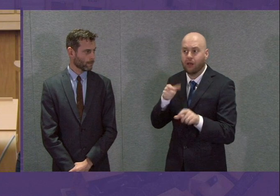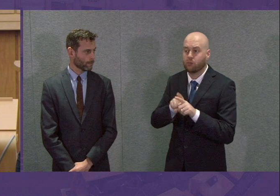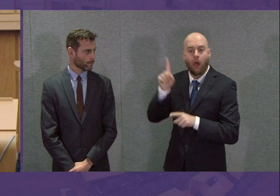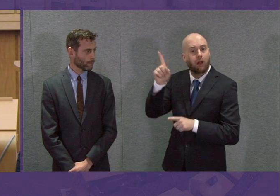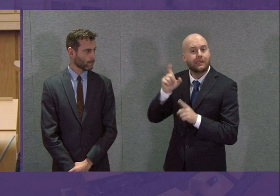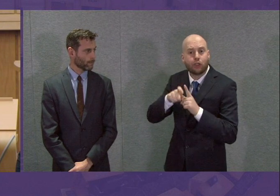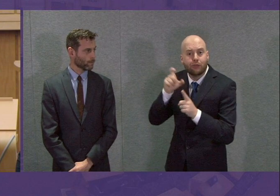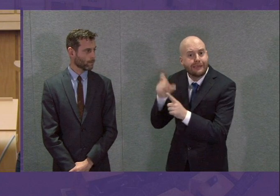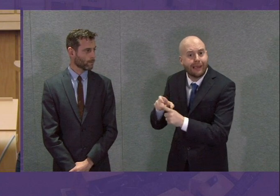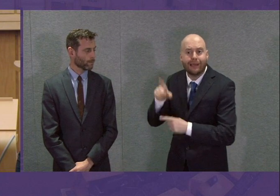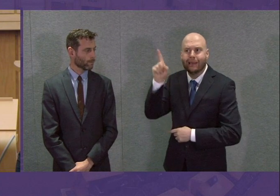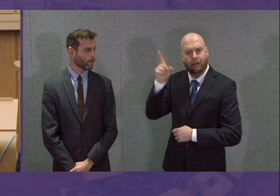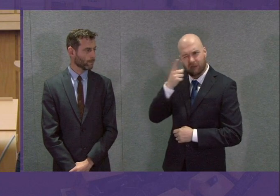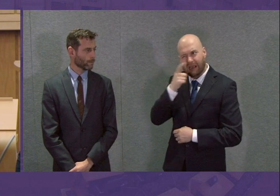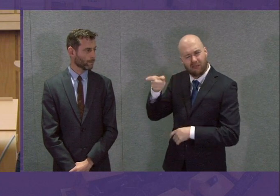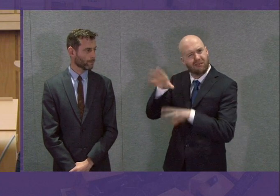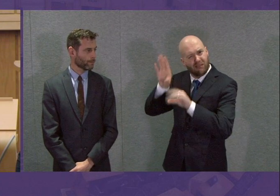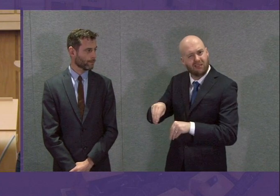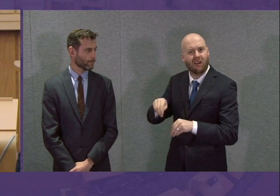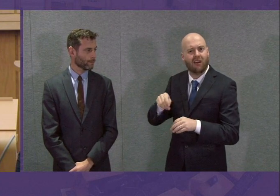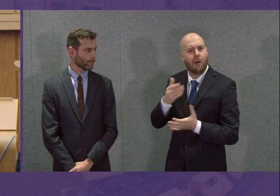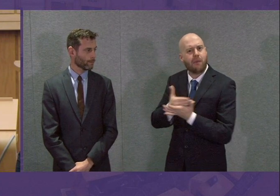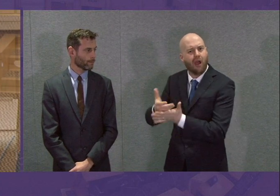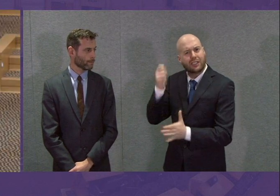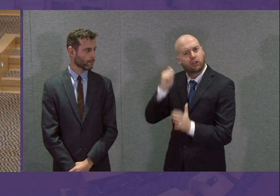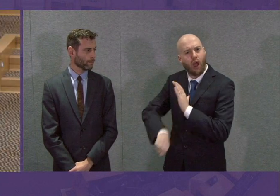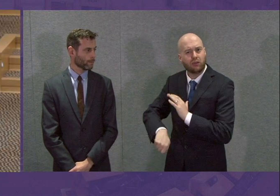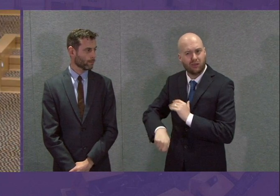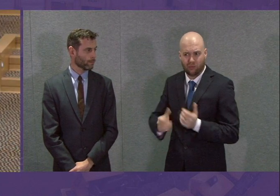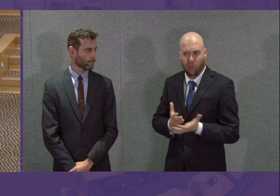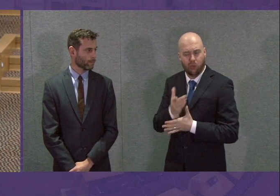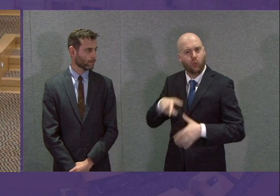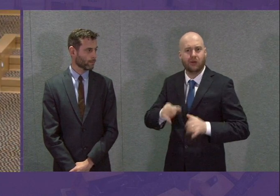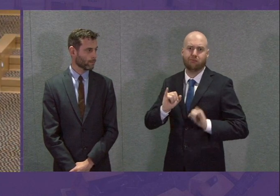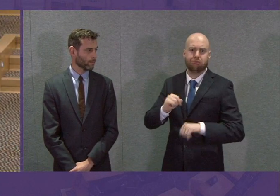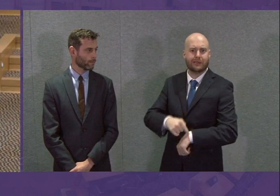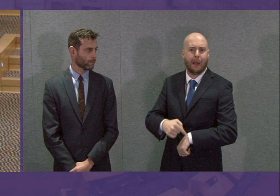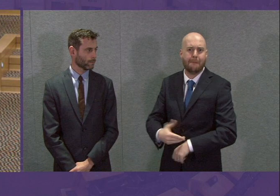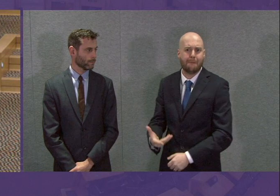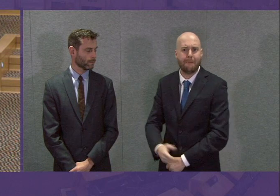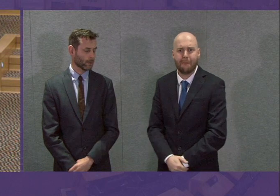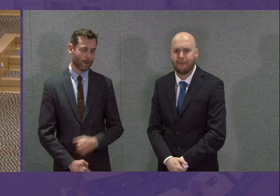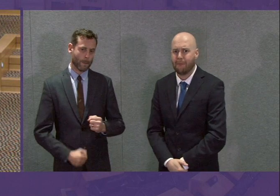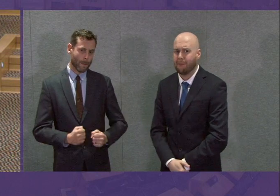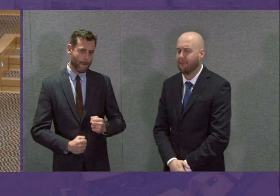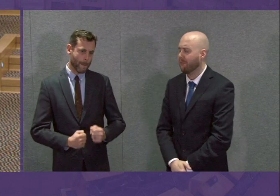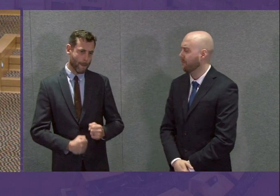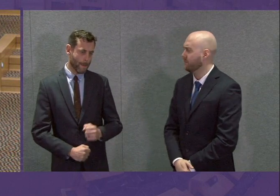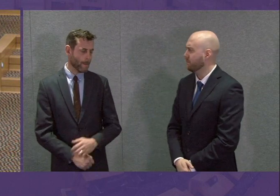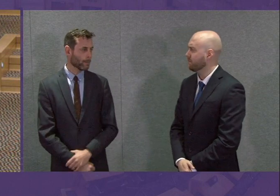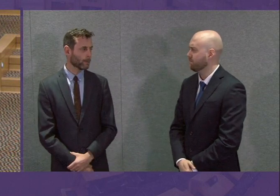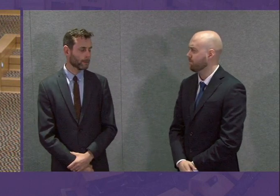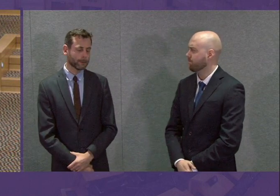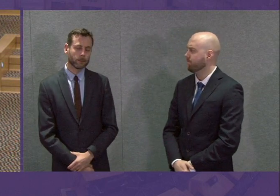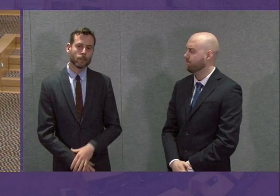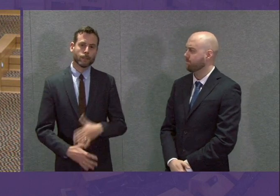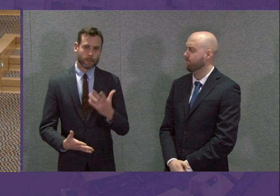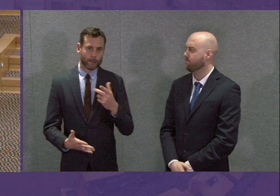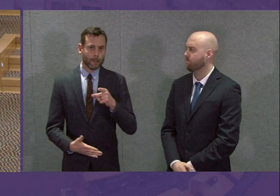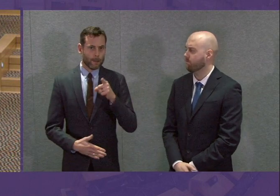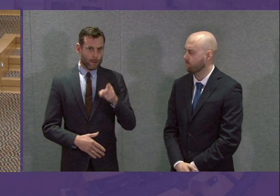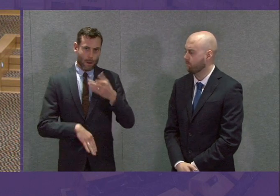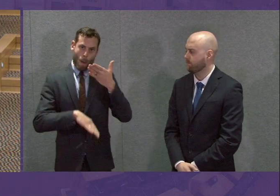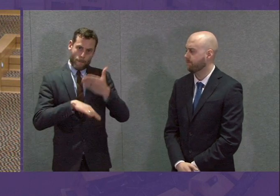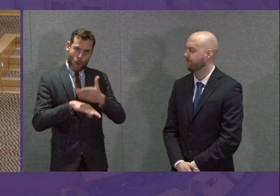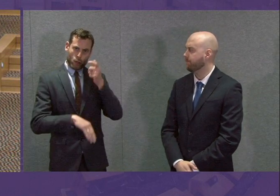suspend these parking charges while we are in this crisis? First Minister. I sympathise with that. We have removed parking